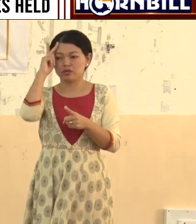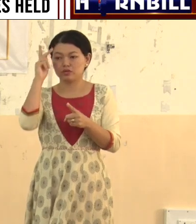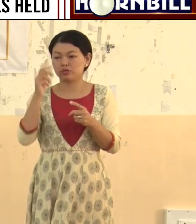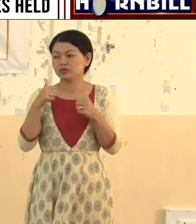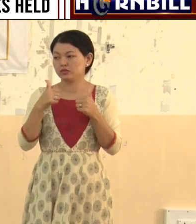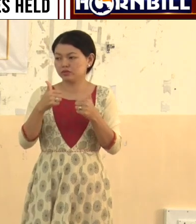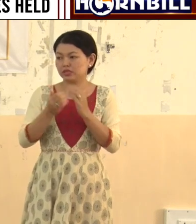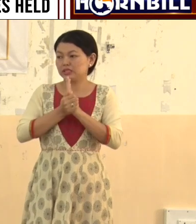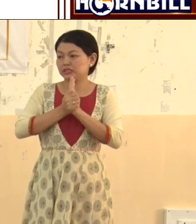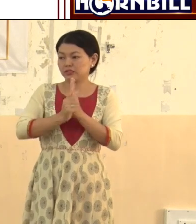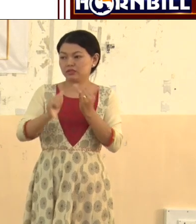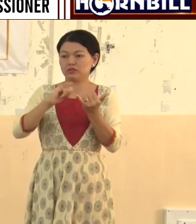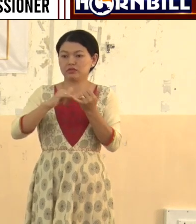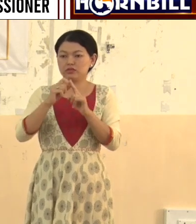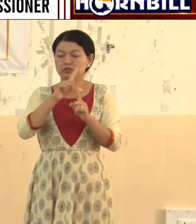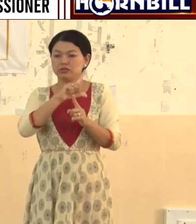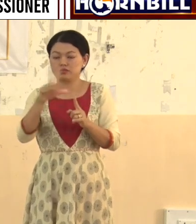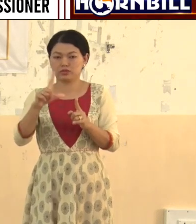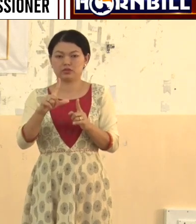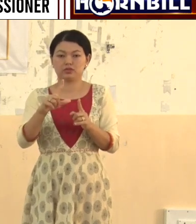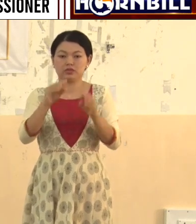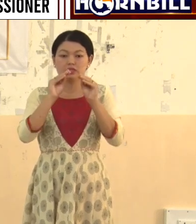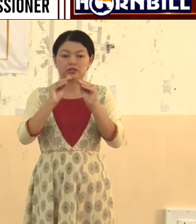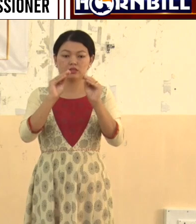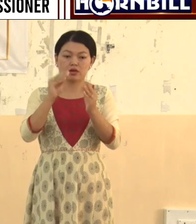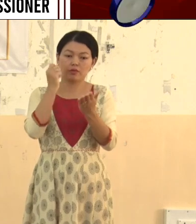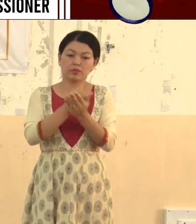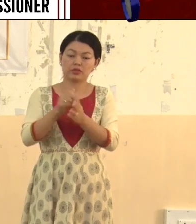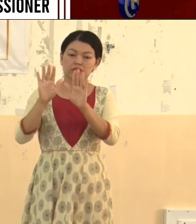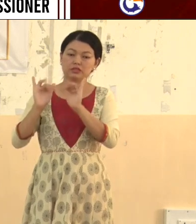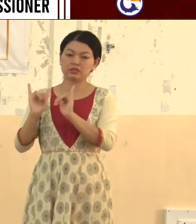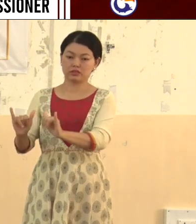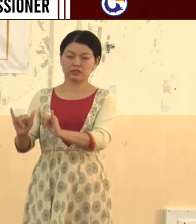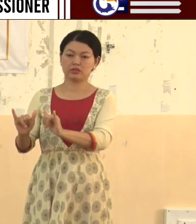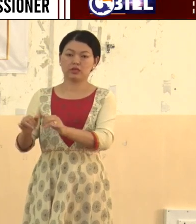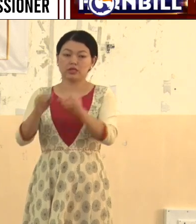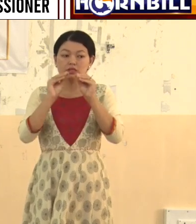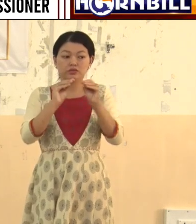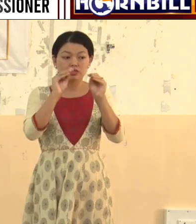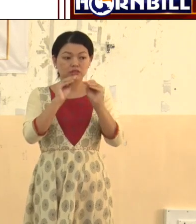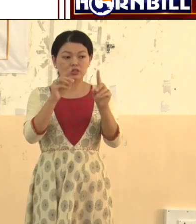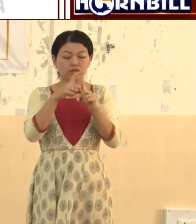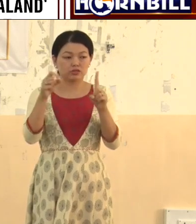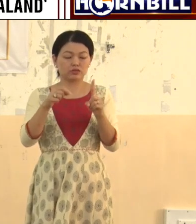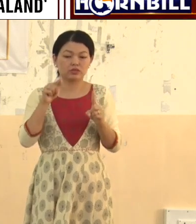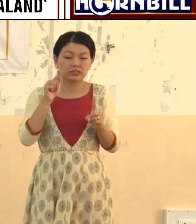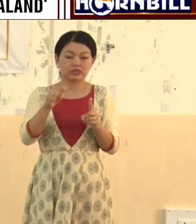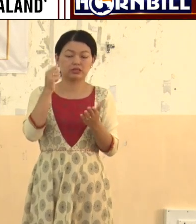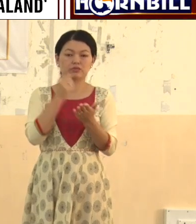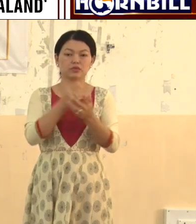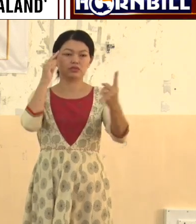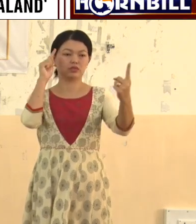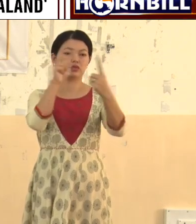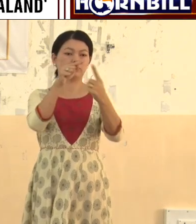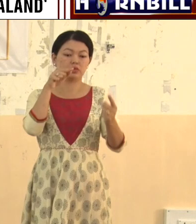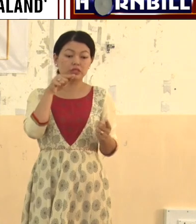attend to the needs of children with disabilities, of any category of disability. That should be the aim. That should